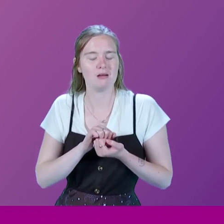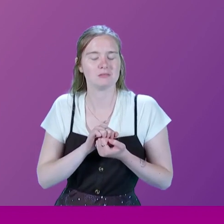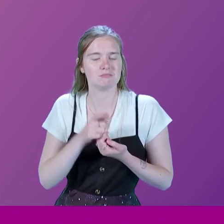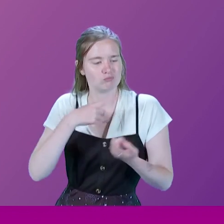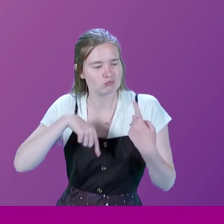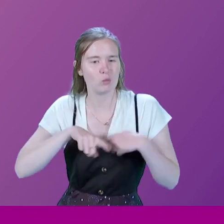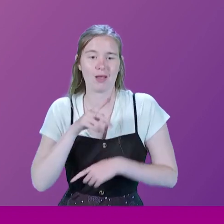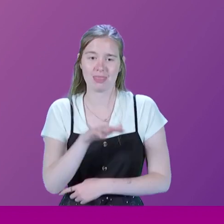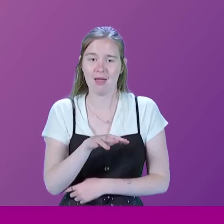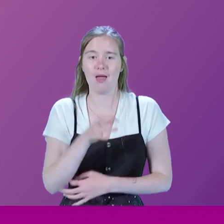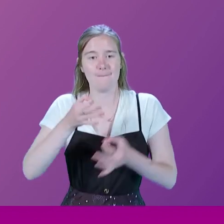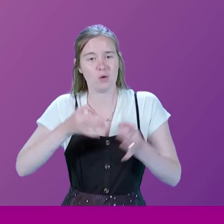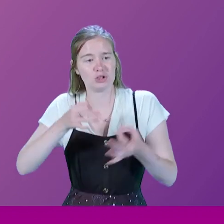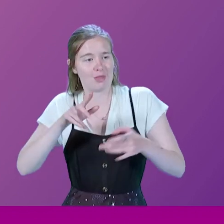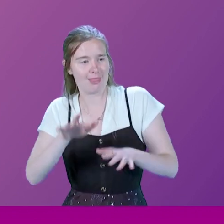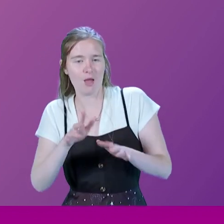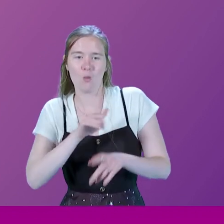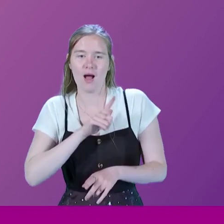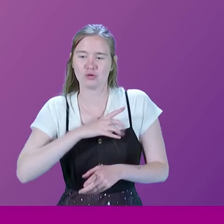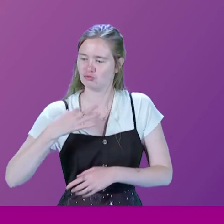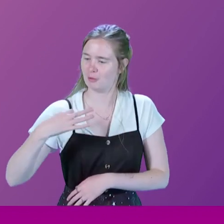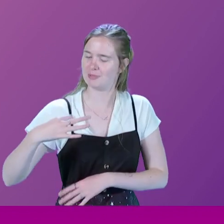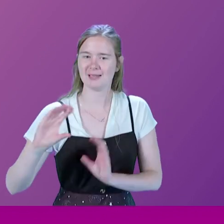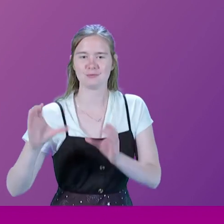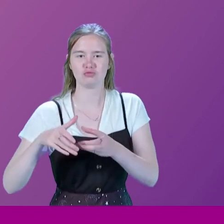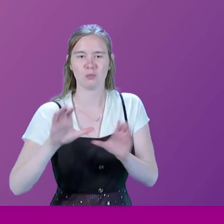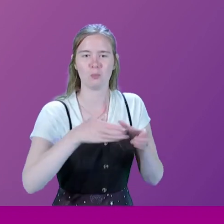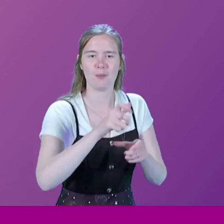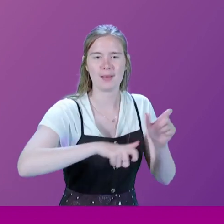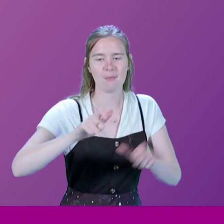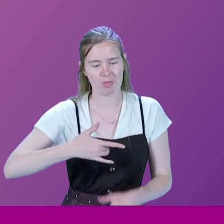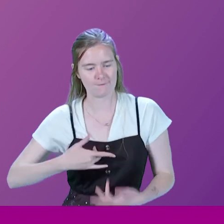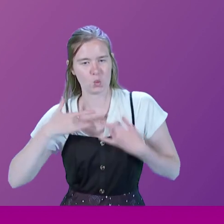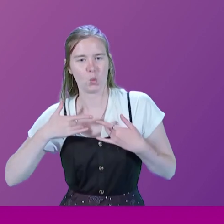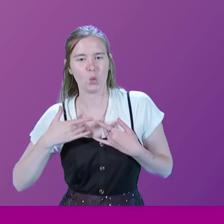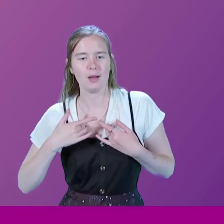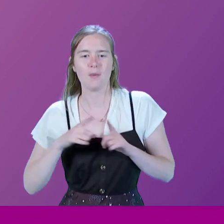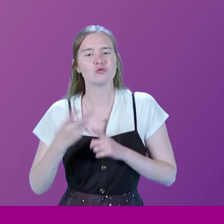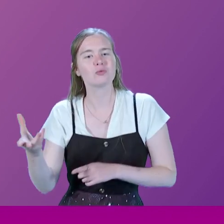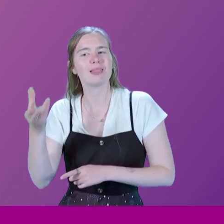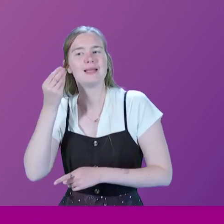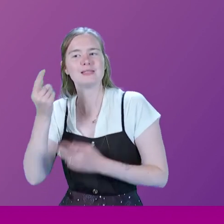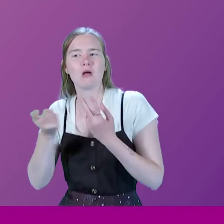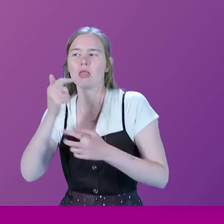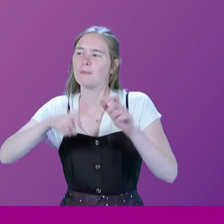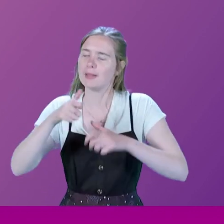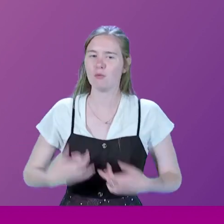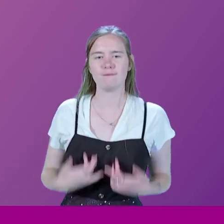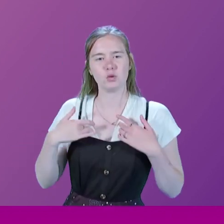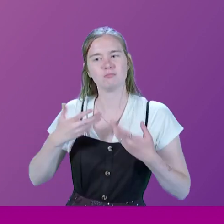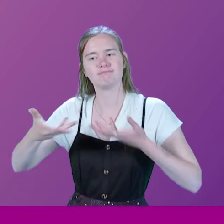are there, politicians are there to represent the constituents, to follow our views, but to listen to other views and to